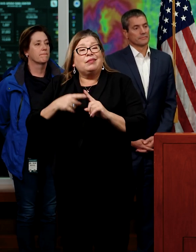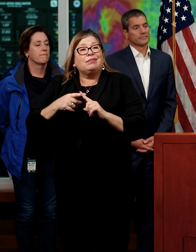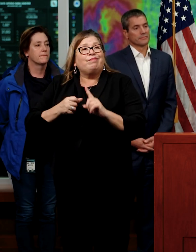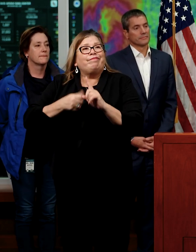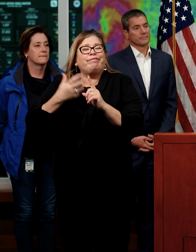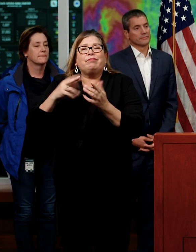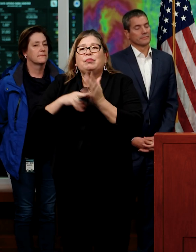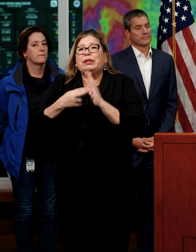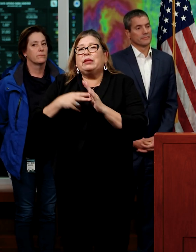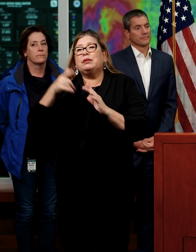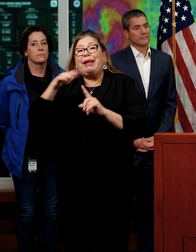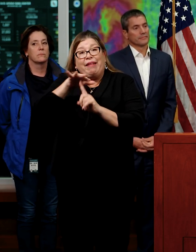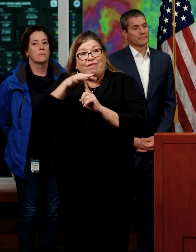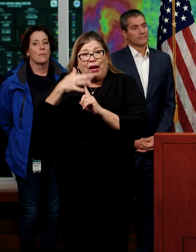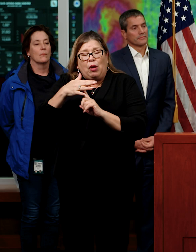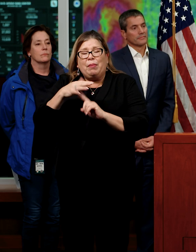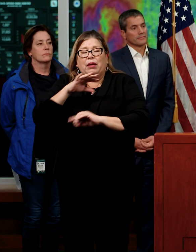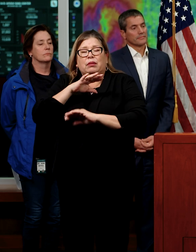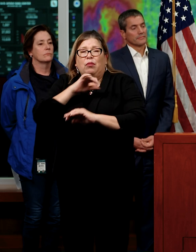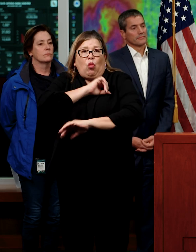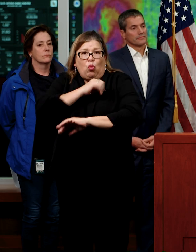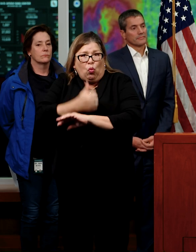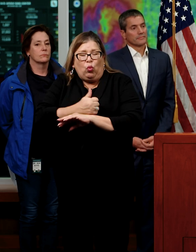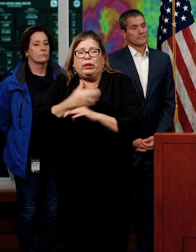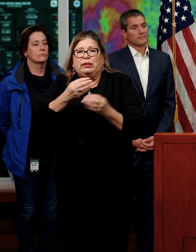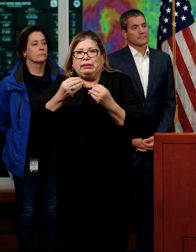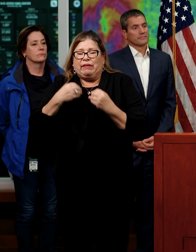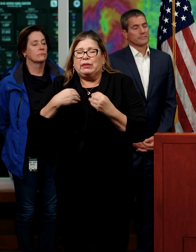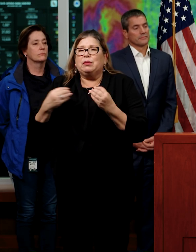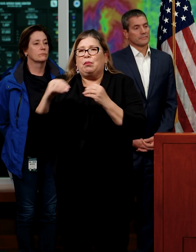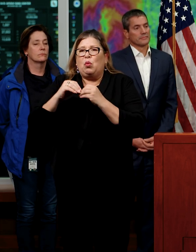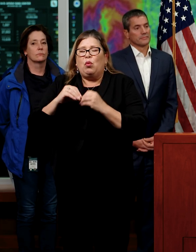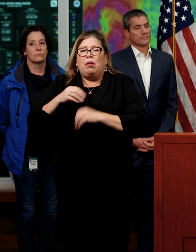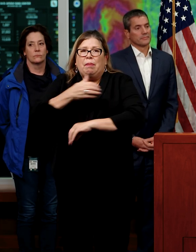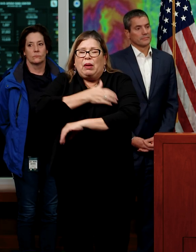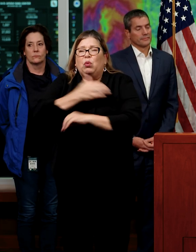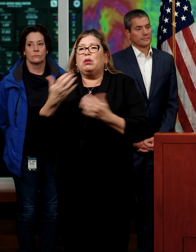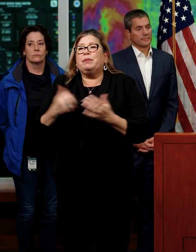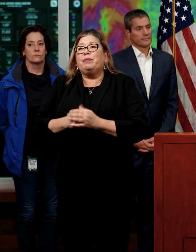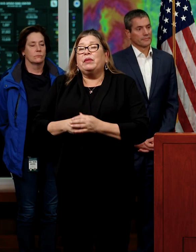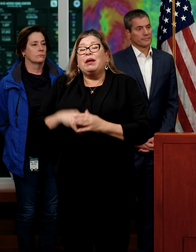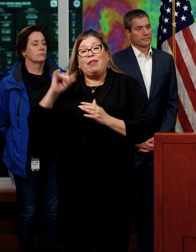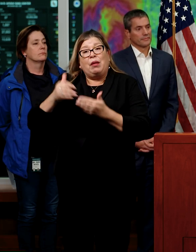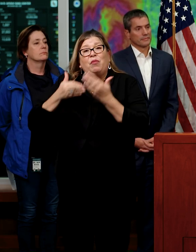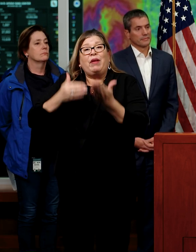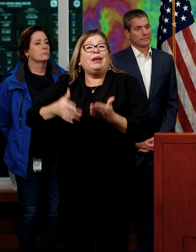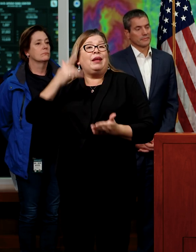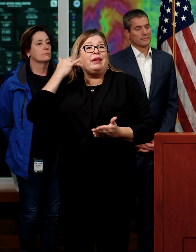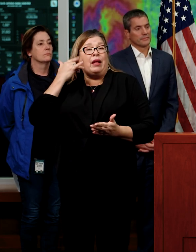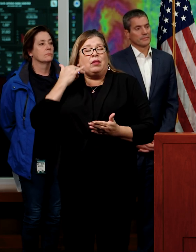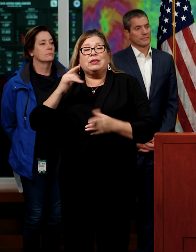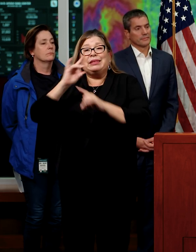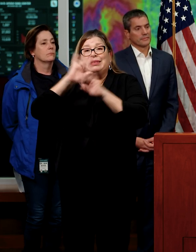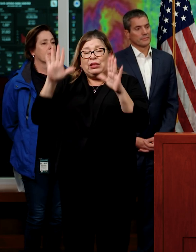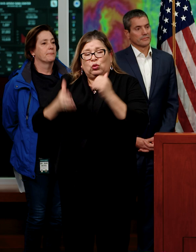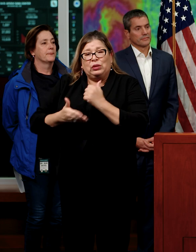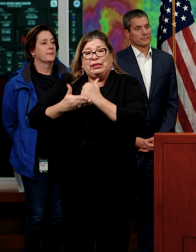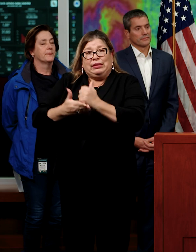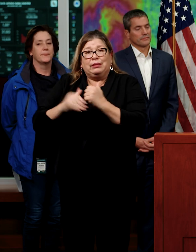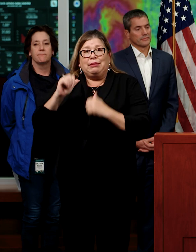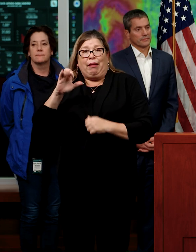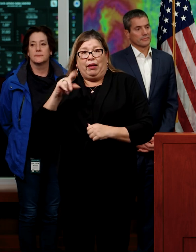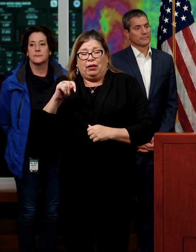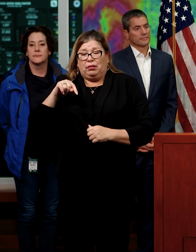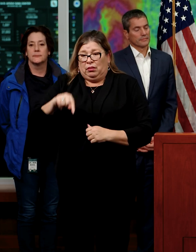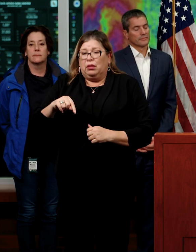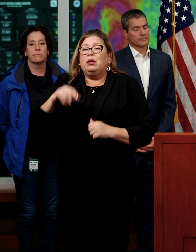expanded authorities. It provides the California Disaster Assistance Act to